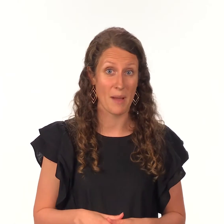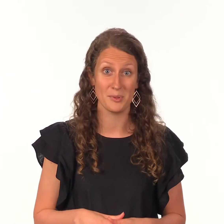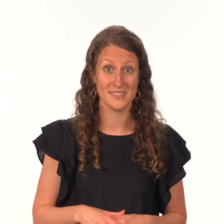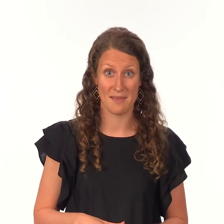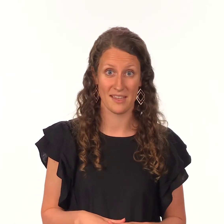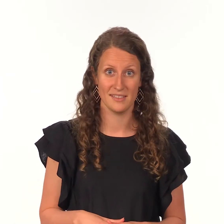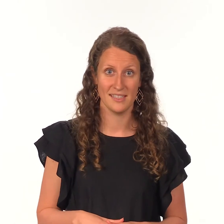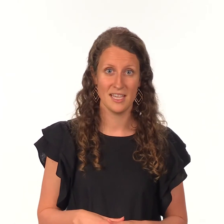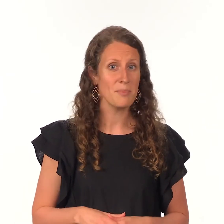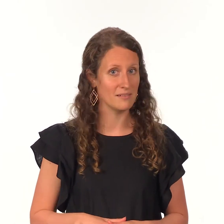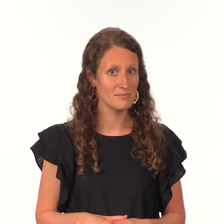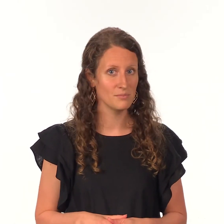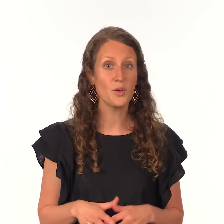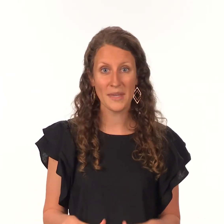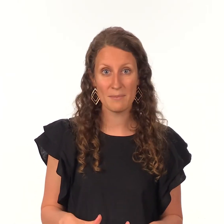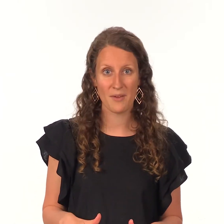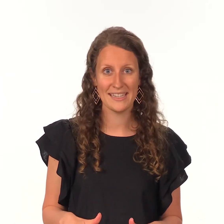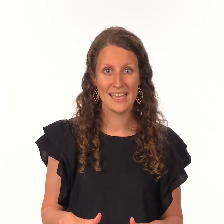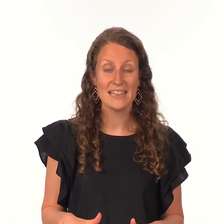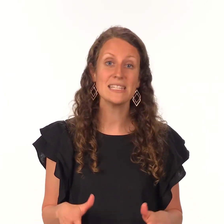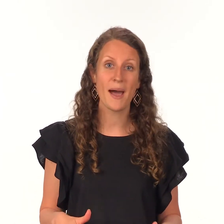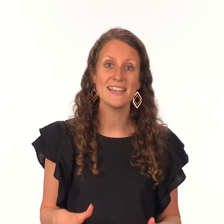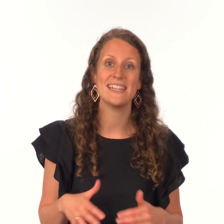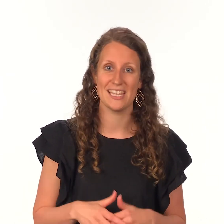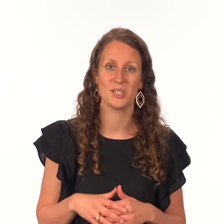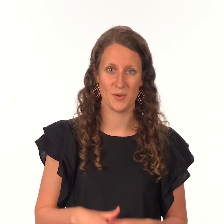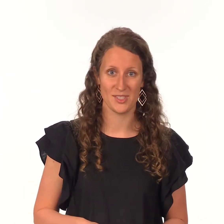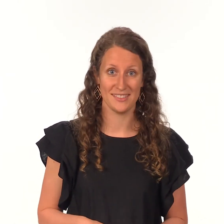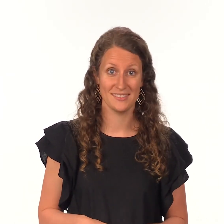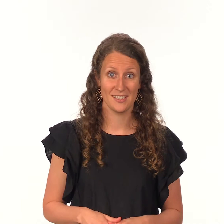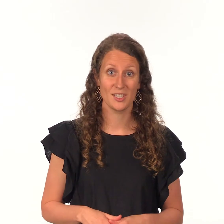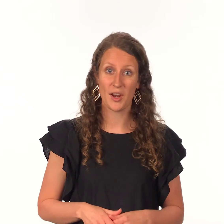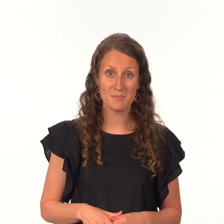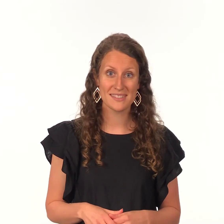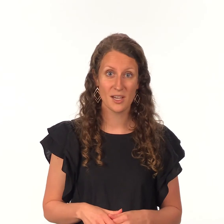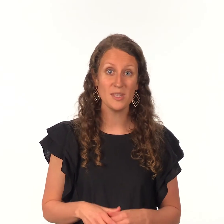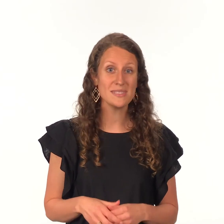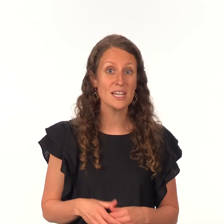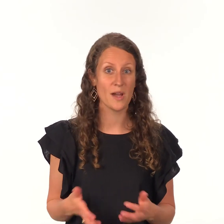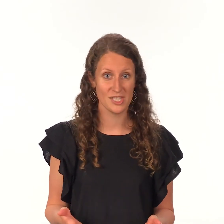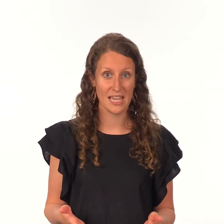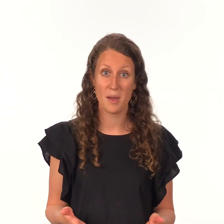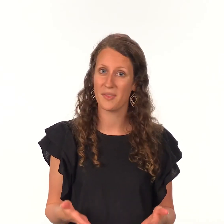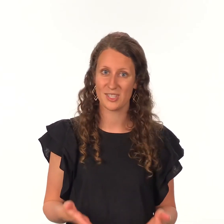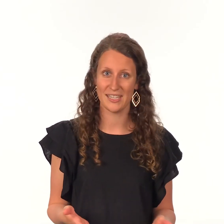bible timeline but before we keep going let's pause and answer a question grown-ups when you see a question come up on the screen